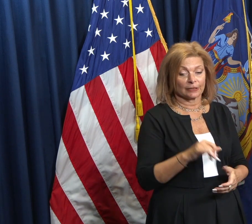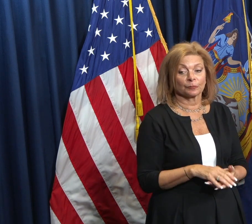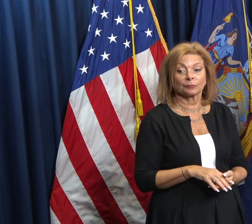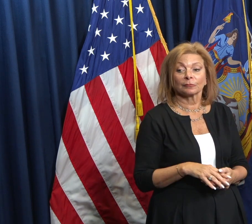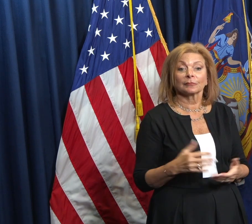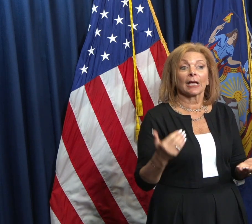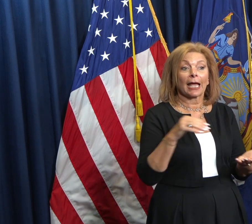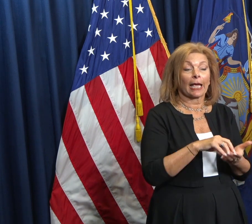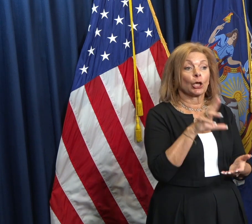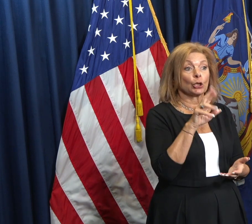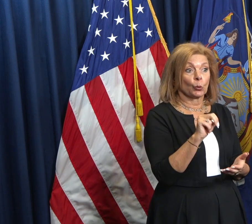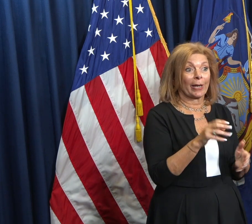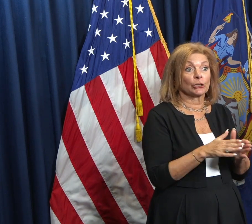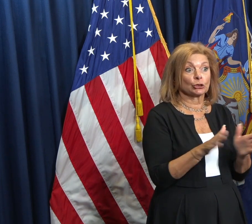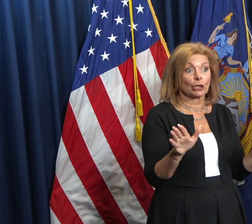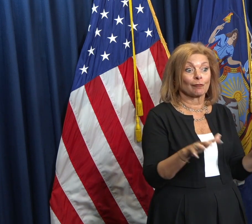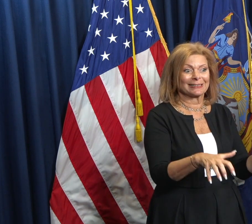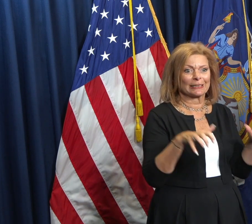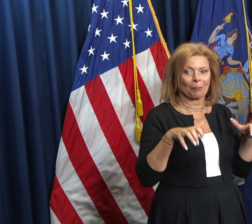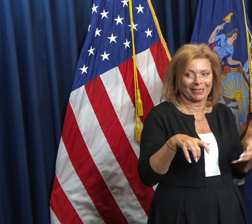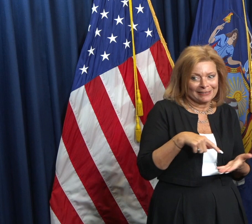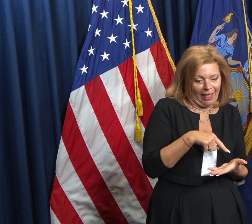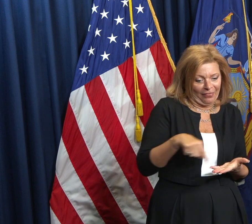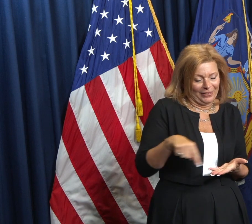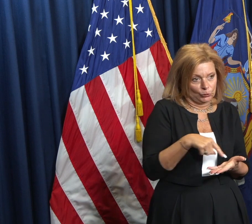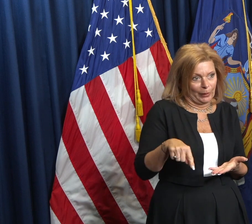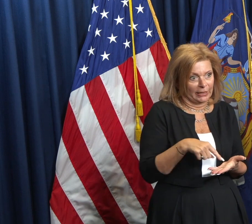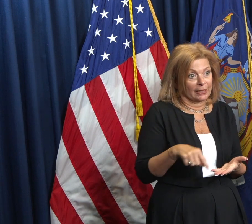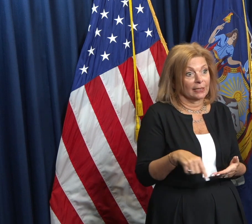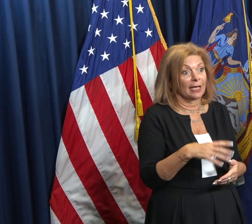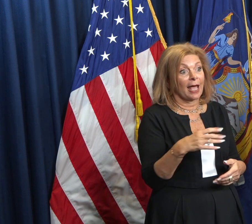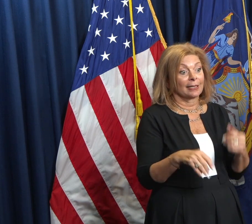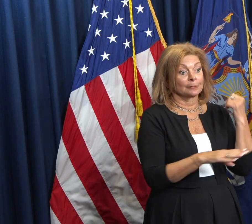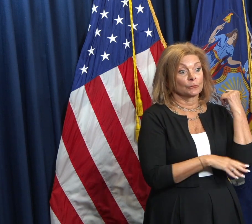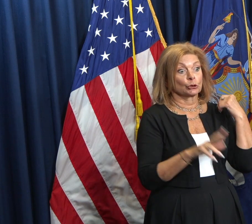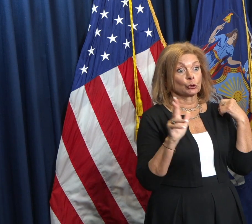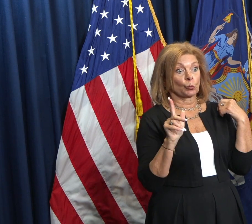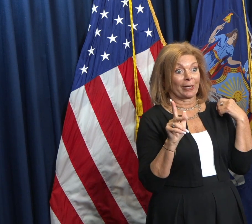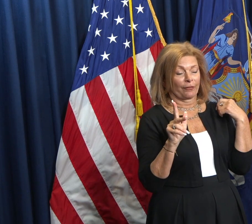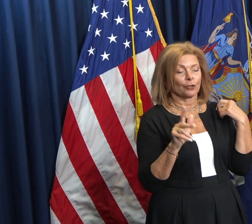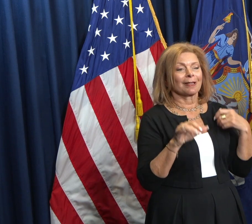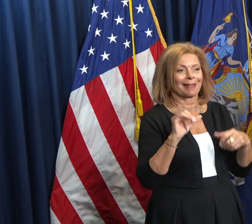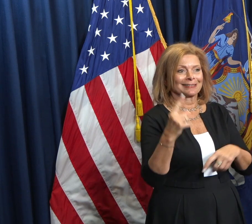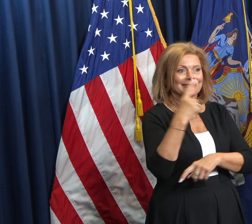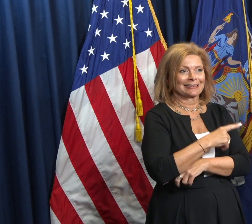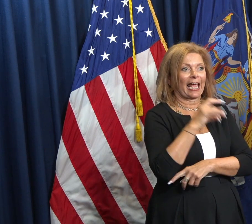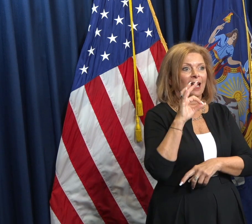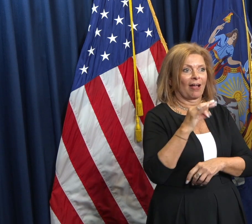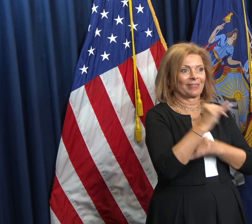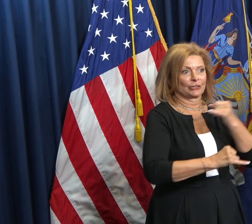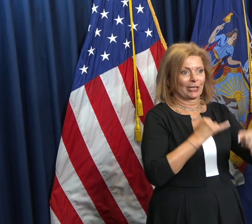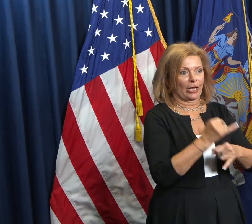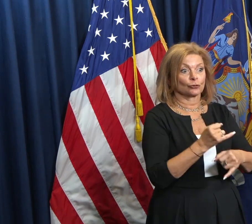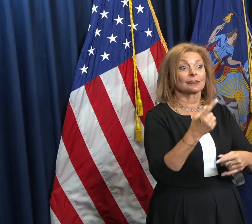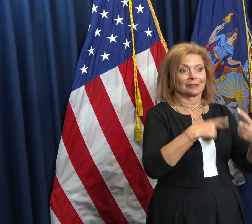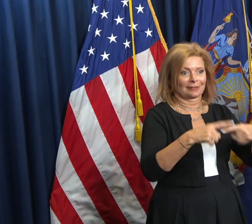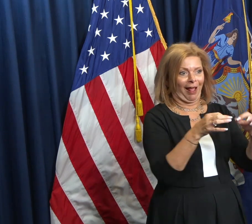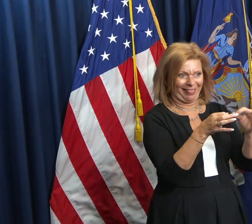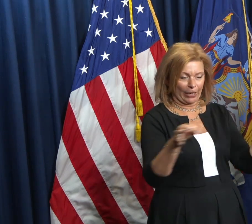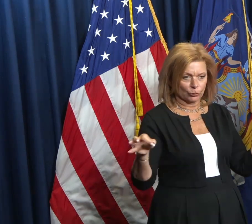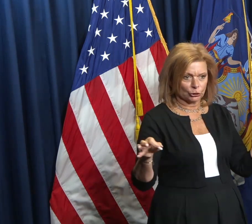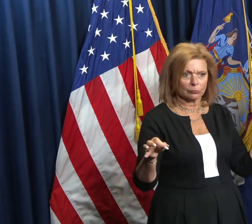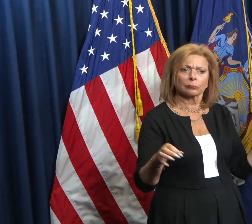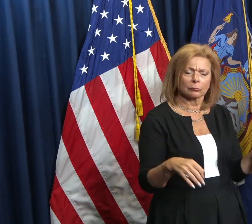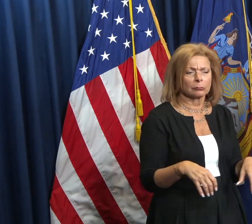the UN General Assembly is this week, and the 23rd of September is the day of International Sign Languages in order to raise